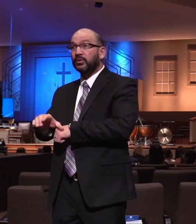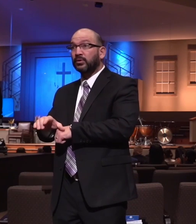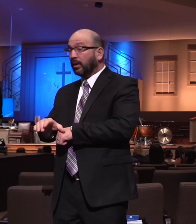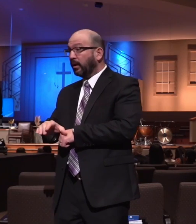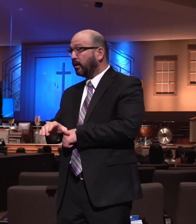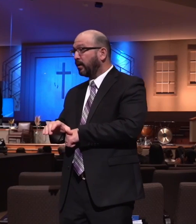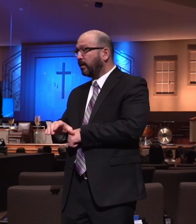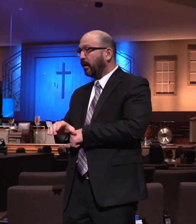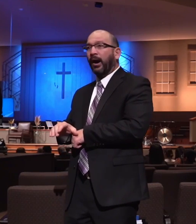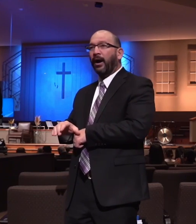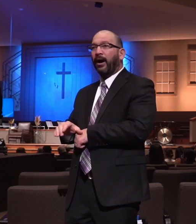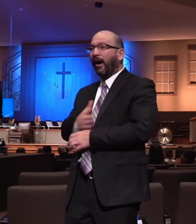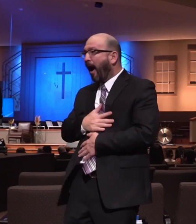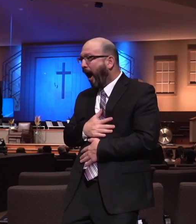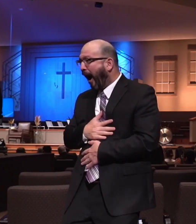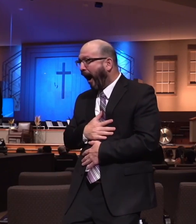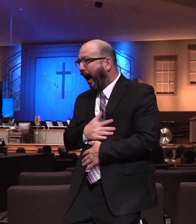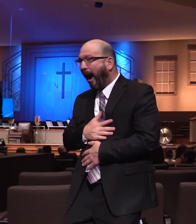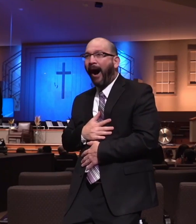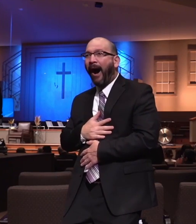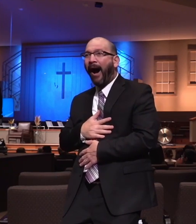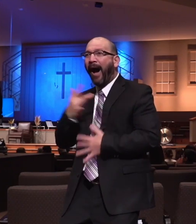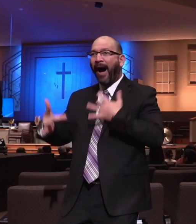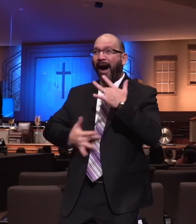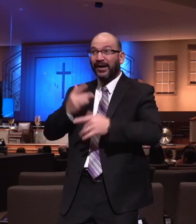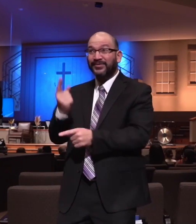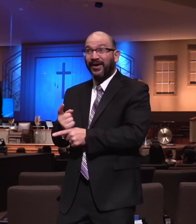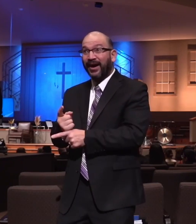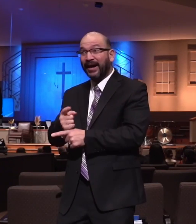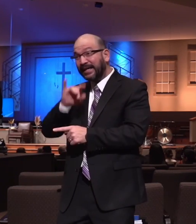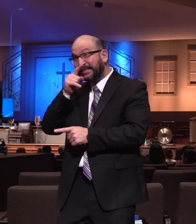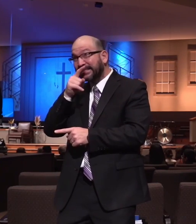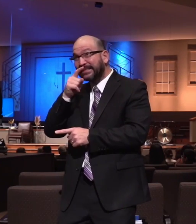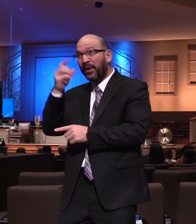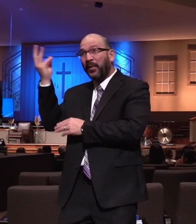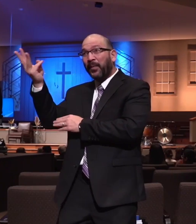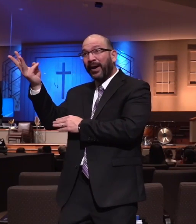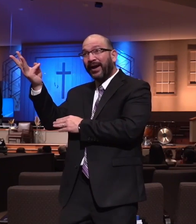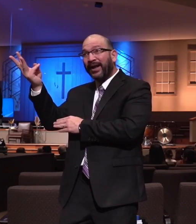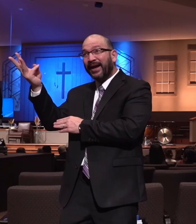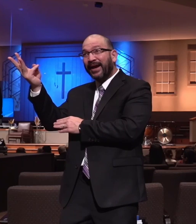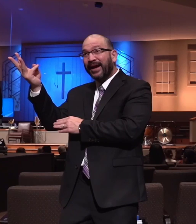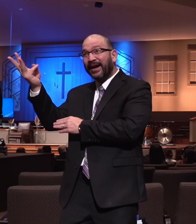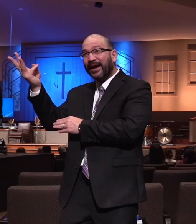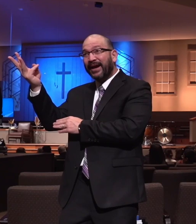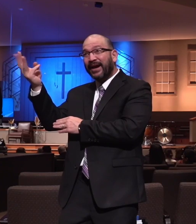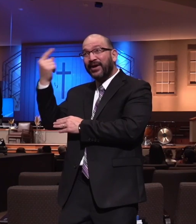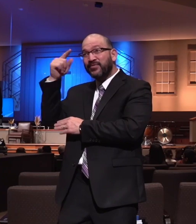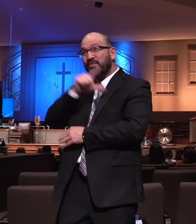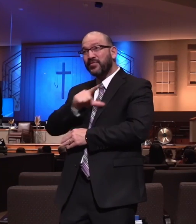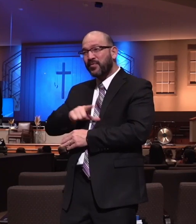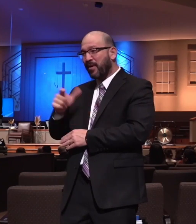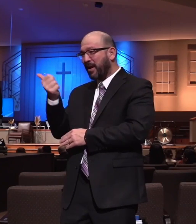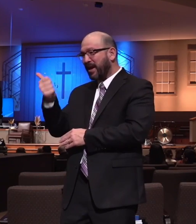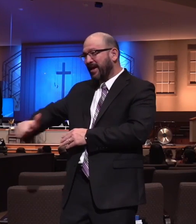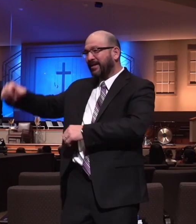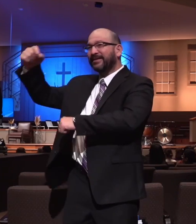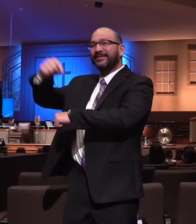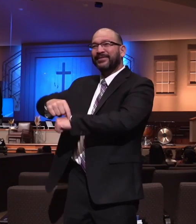How many of you would say that's a thrill? Your child is witnessing, but it's not soul winning time. Wait a minute. Your